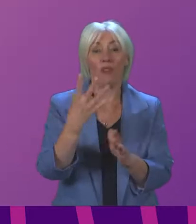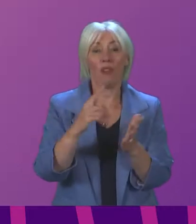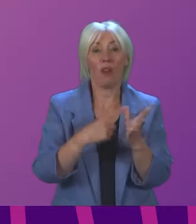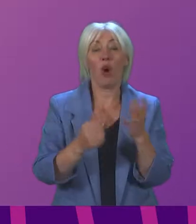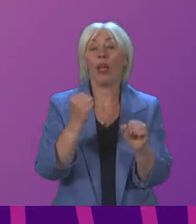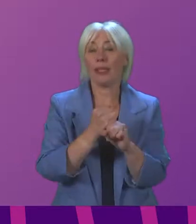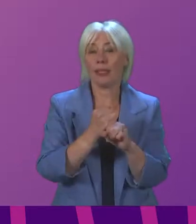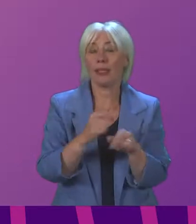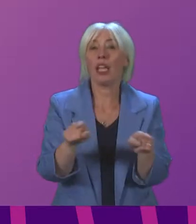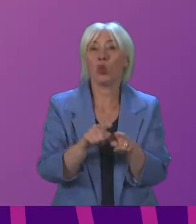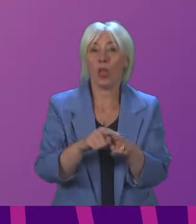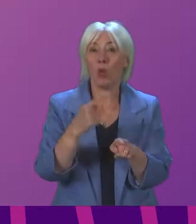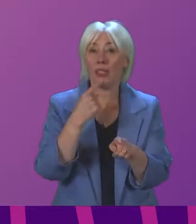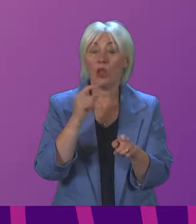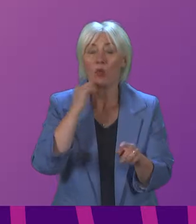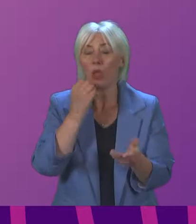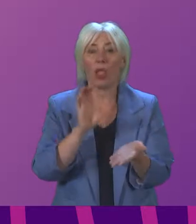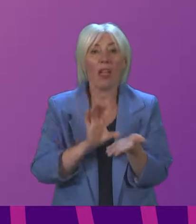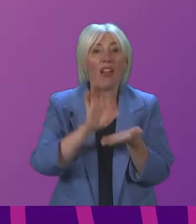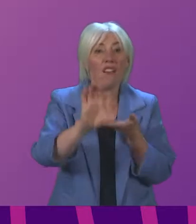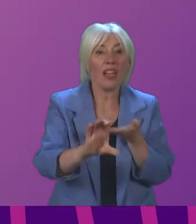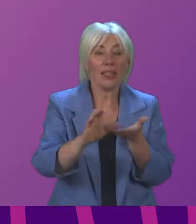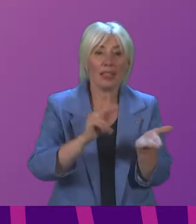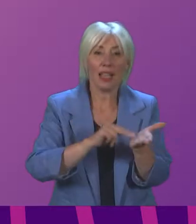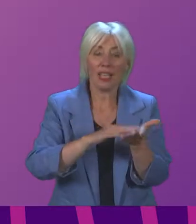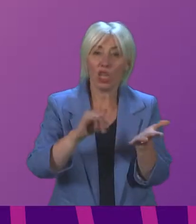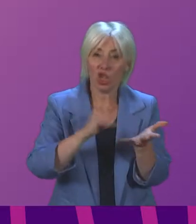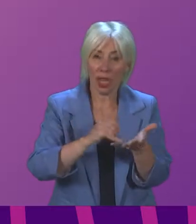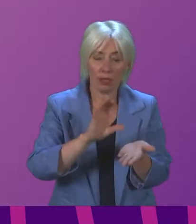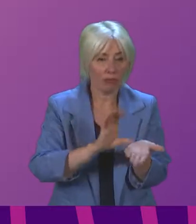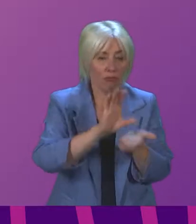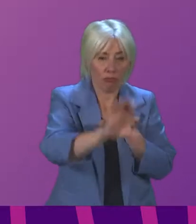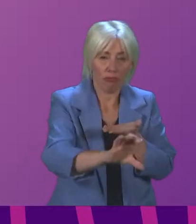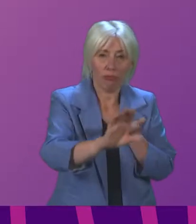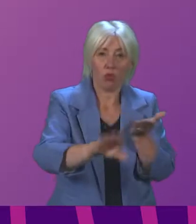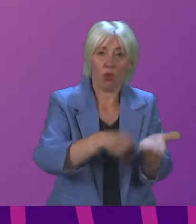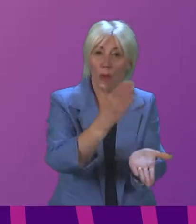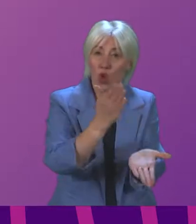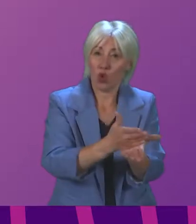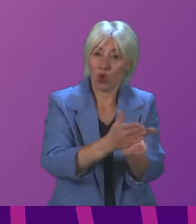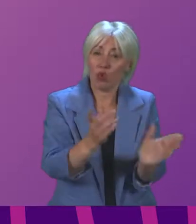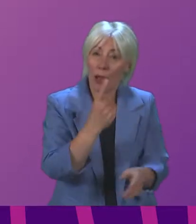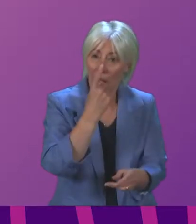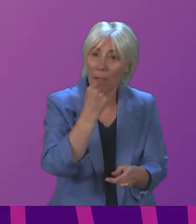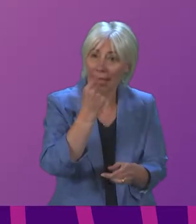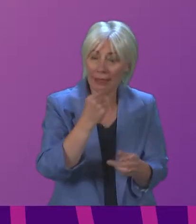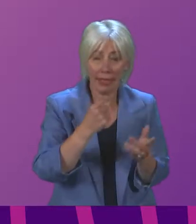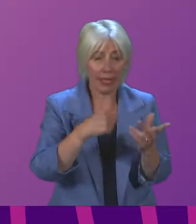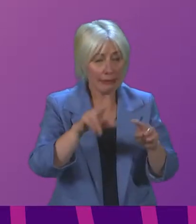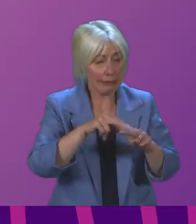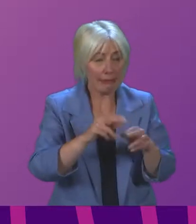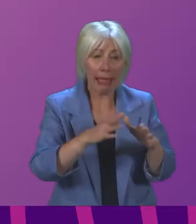set out the measures to invest in the National Health Service to ensure that we have sufficient capacity of staff,